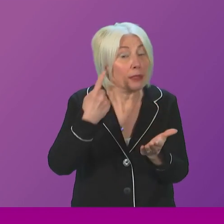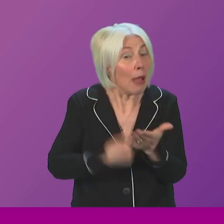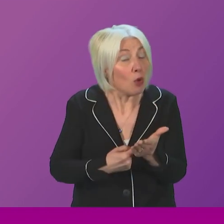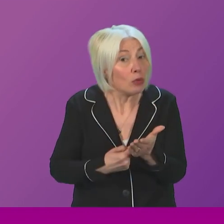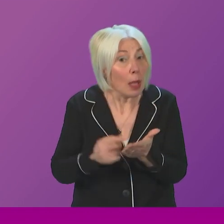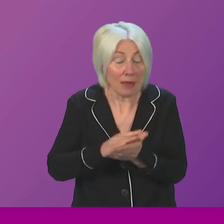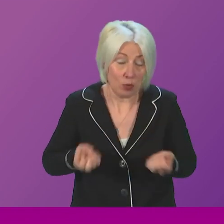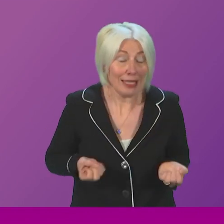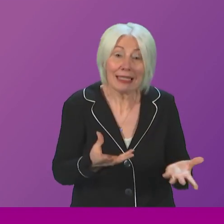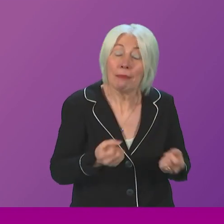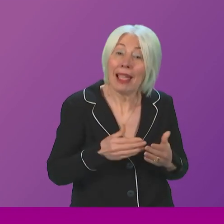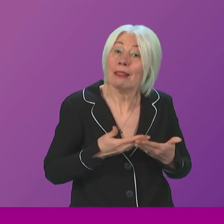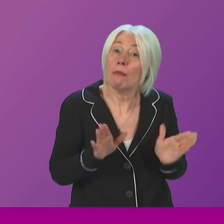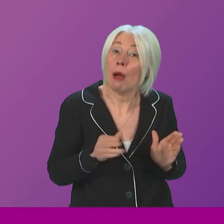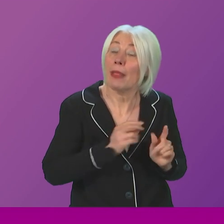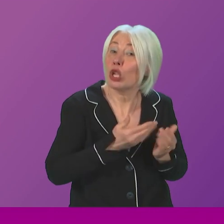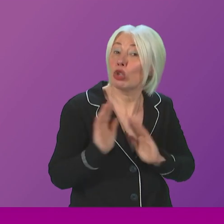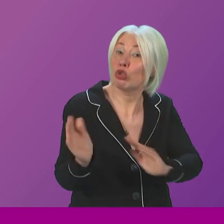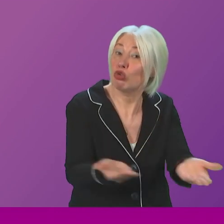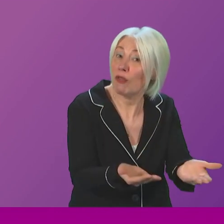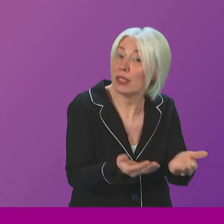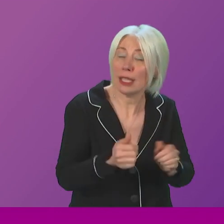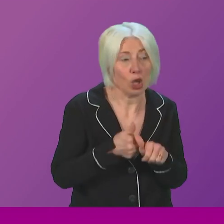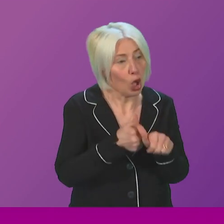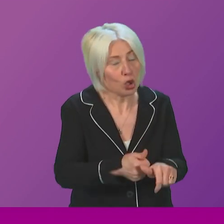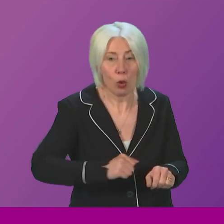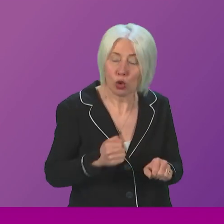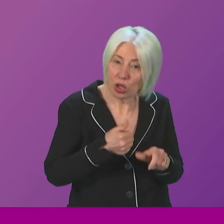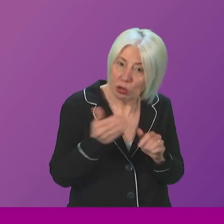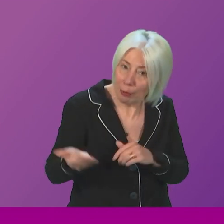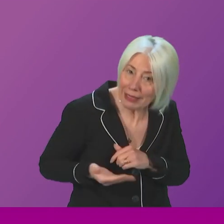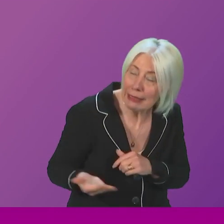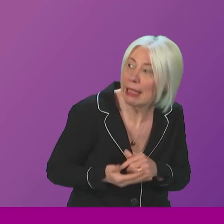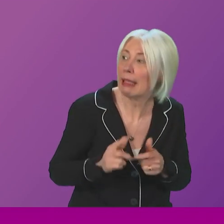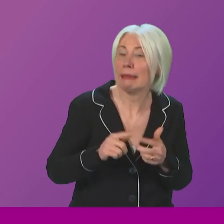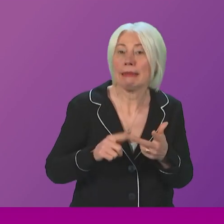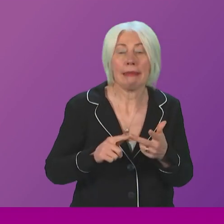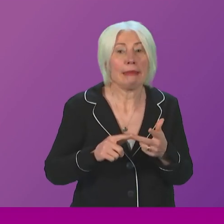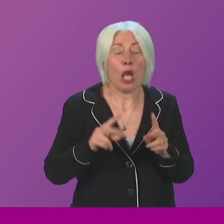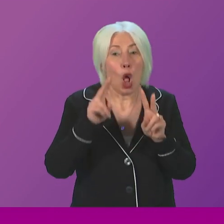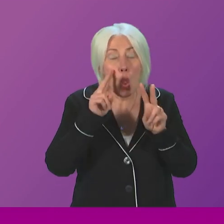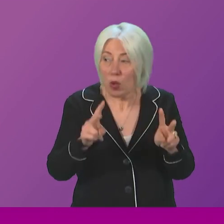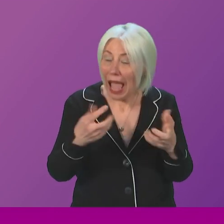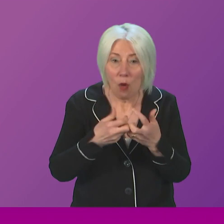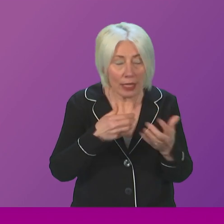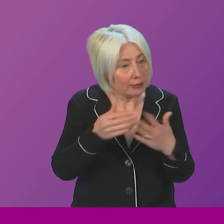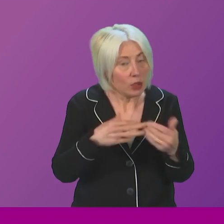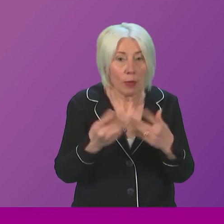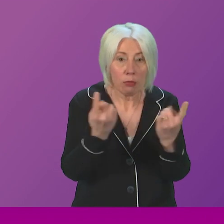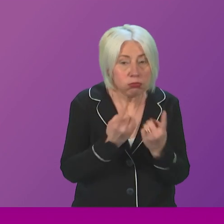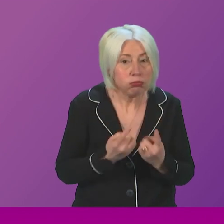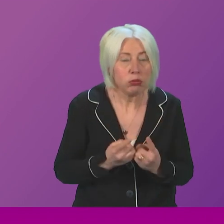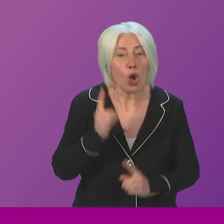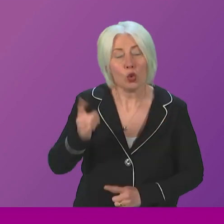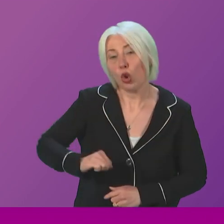to spend on public services in Scotland, and support Scottish businesses with skills and tackling their challenges. So can I ask, what is the